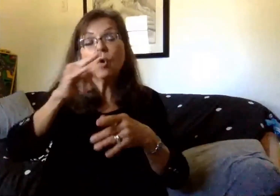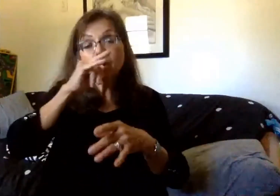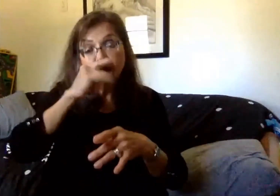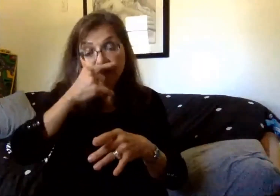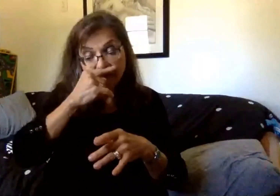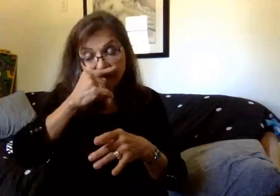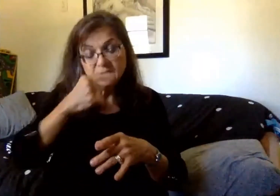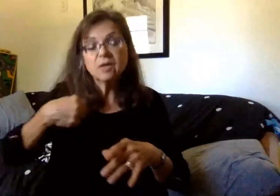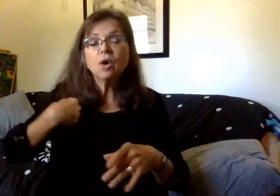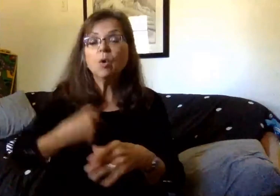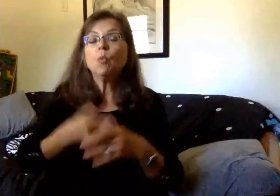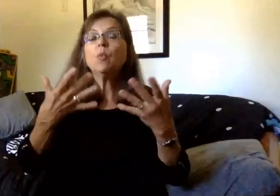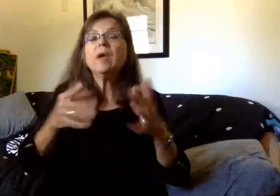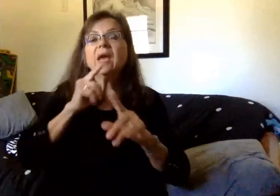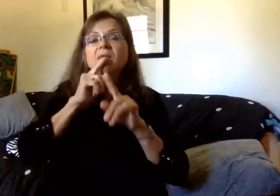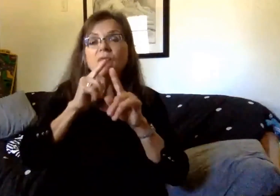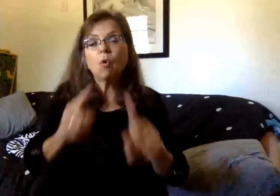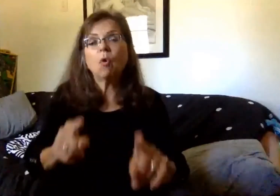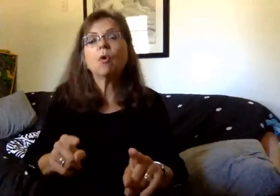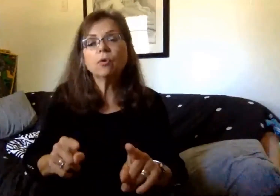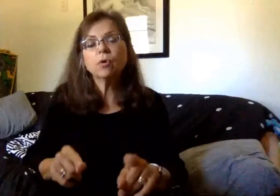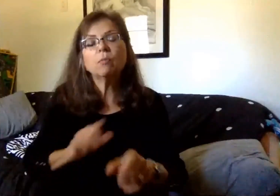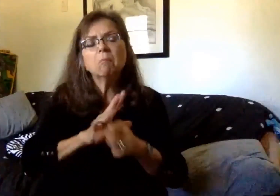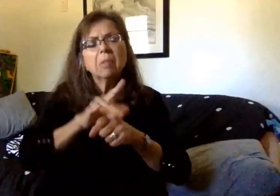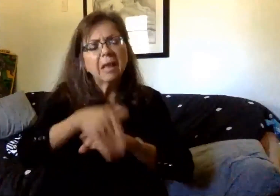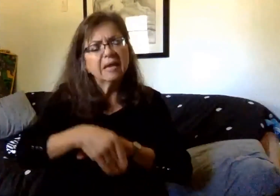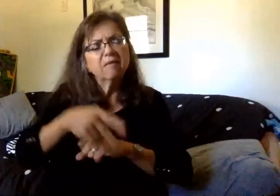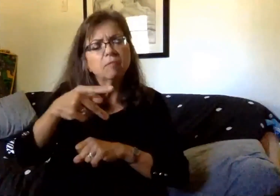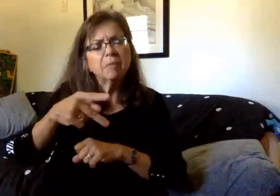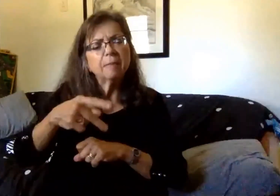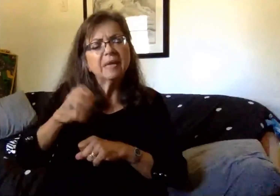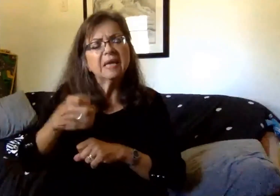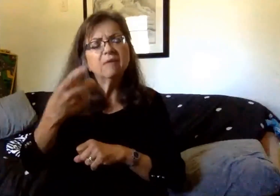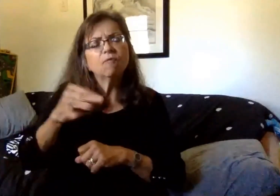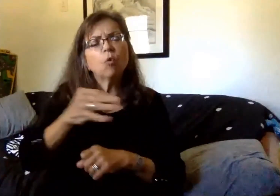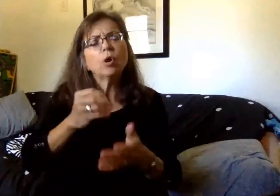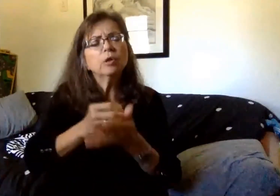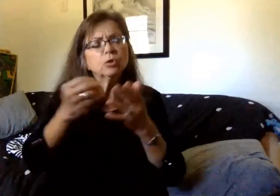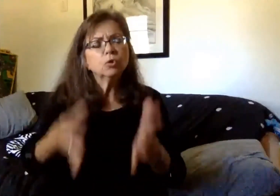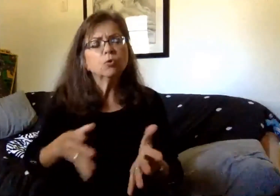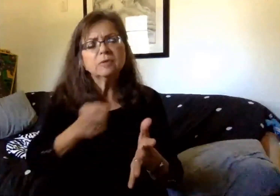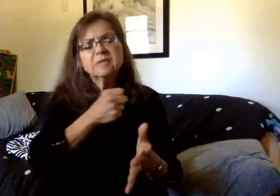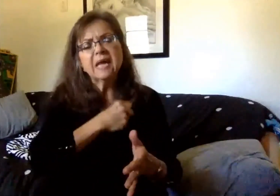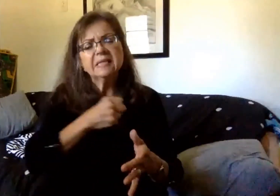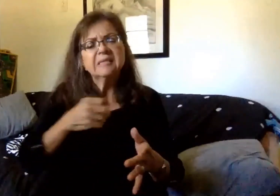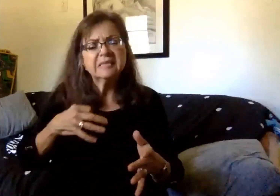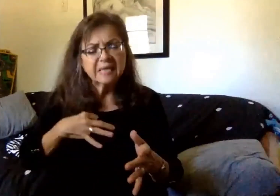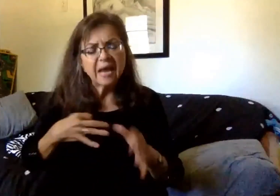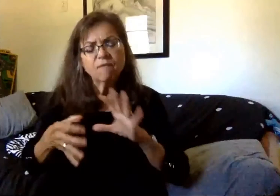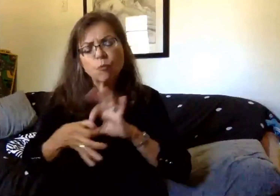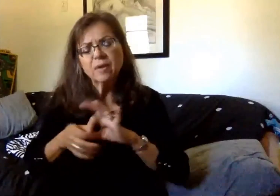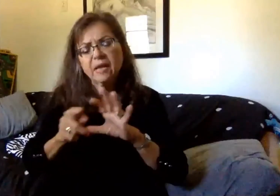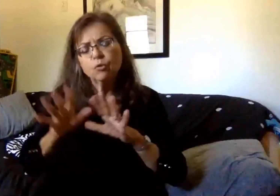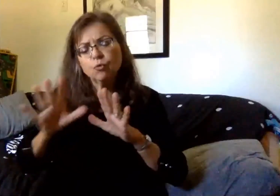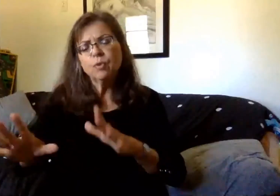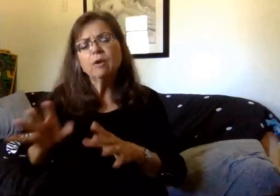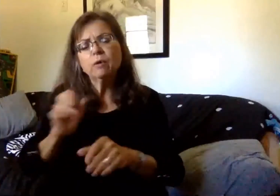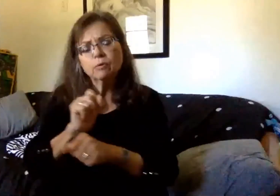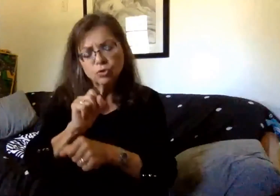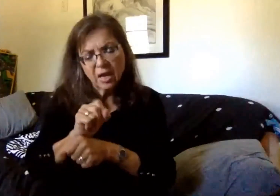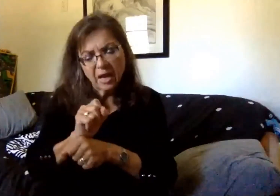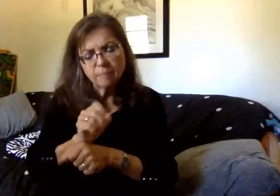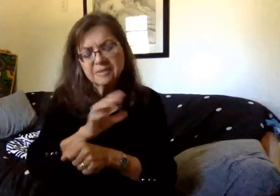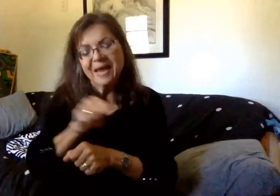ordered an eight-week supply of needed PPE for students and staff relevant to their positions, and these items are already arriving.